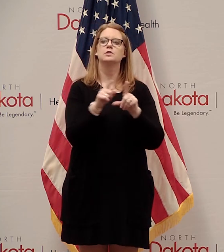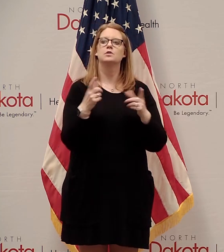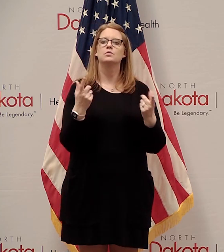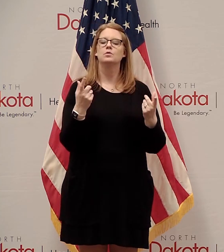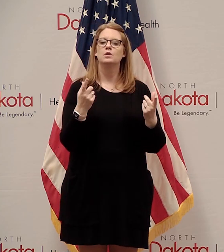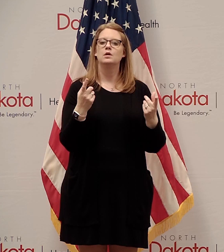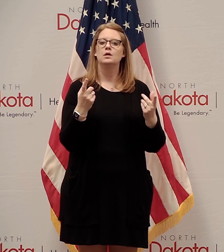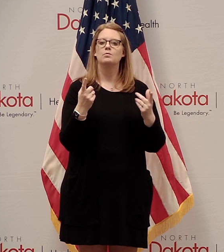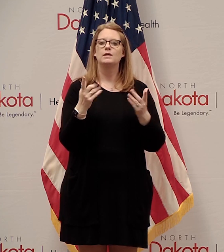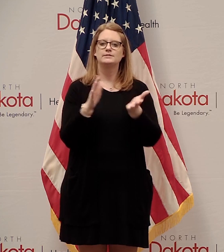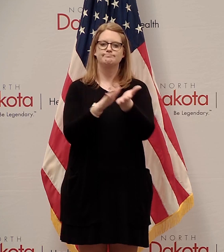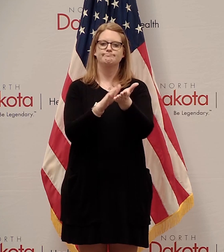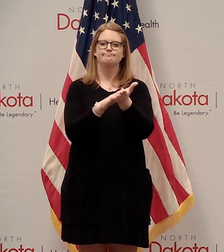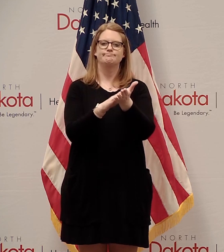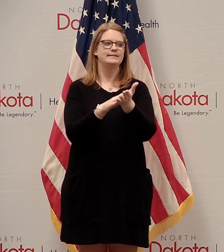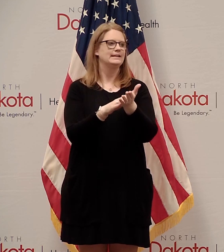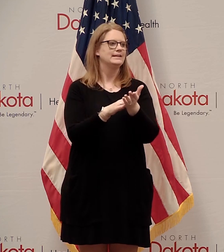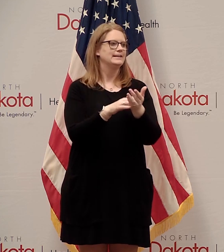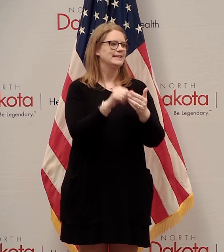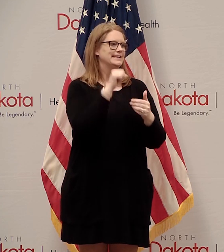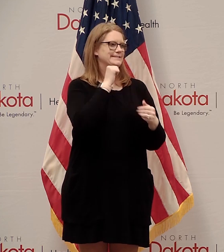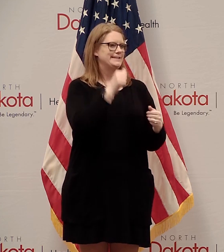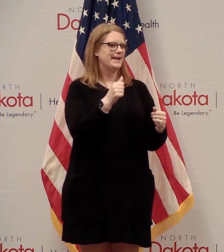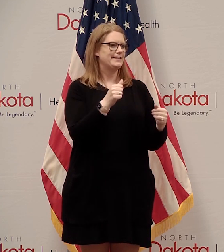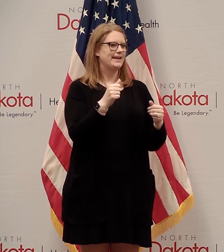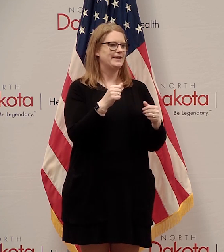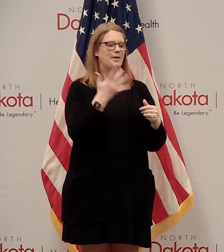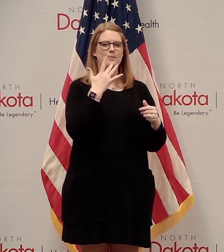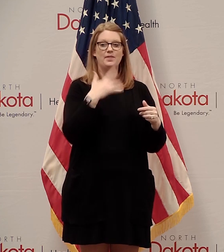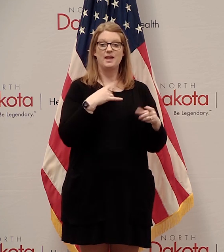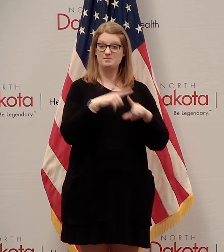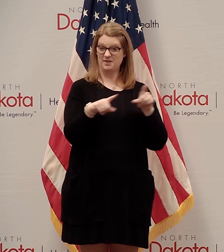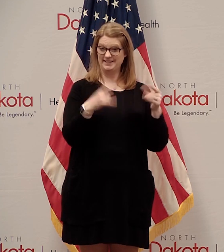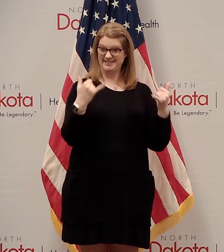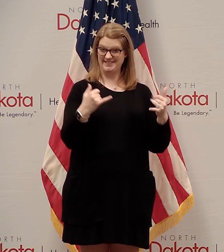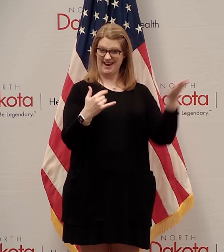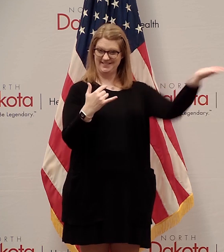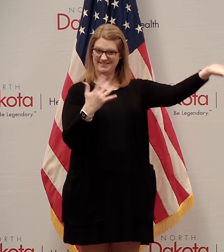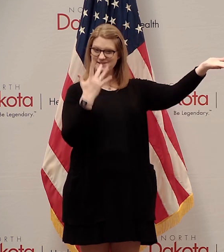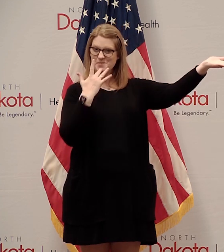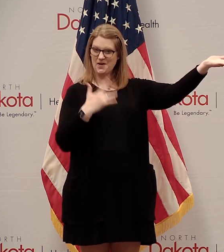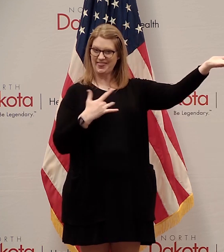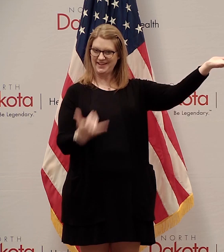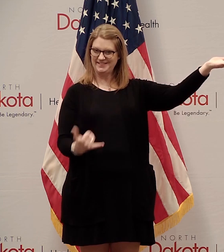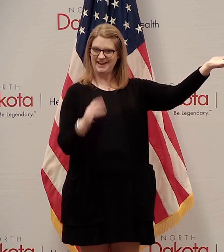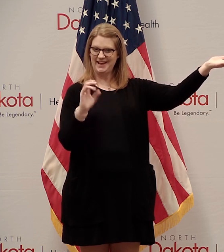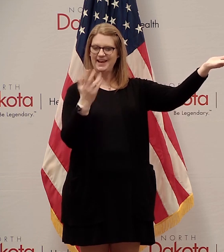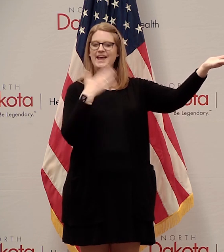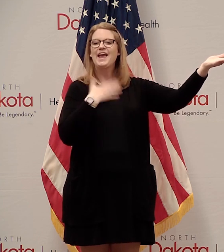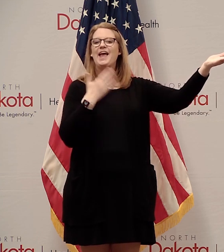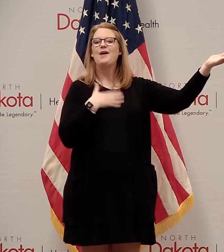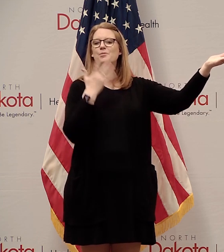out too, because he says he's not a big birthday guy, but he's spending his birthday with us. So happy birthday, Chris Jones.